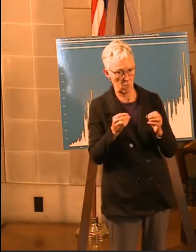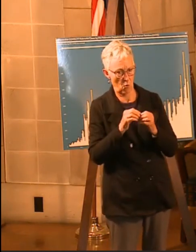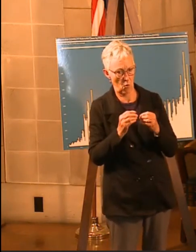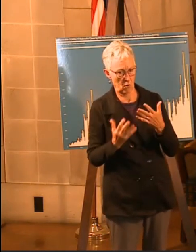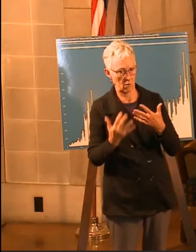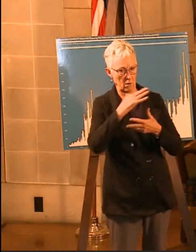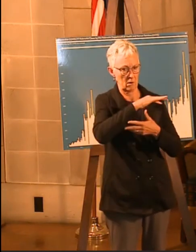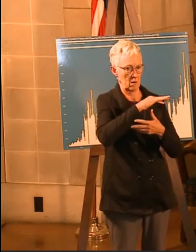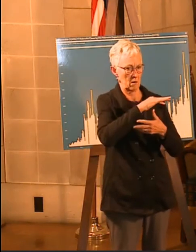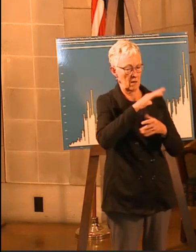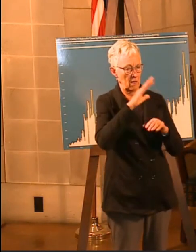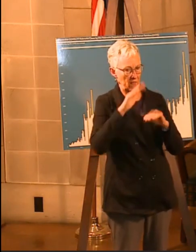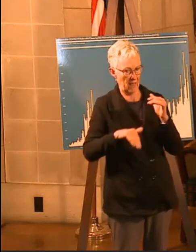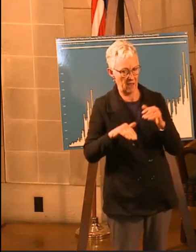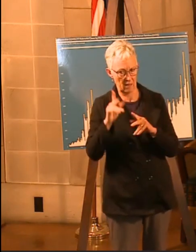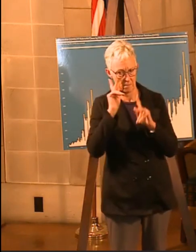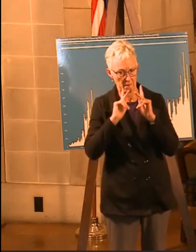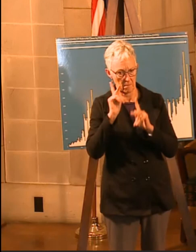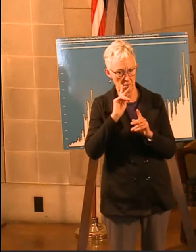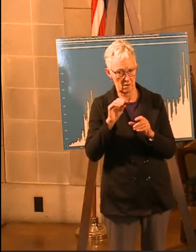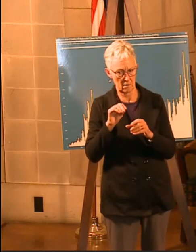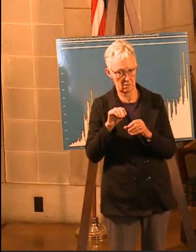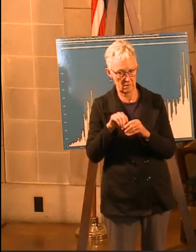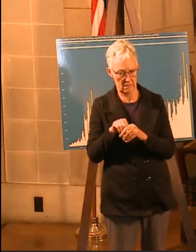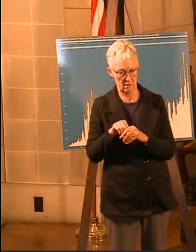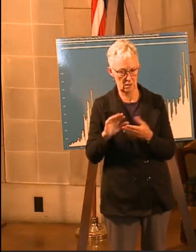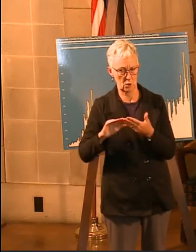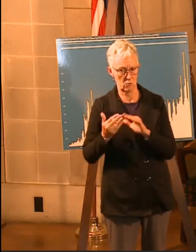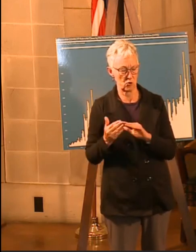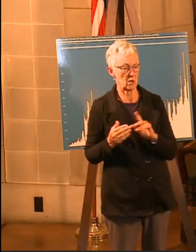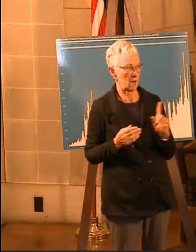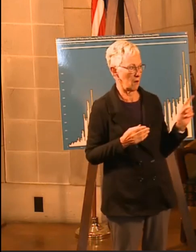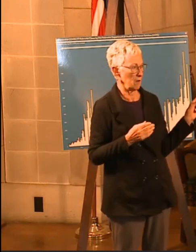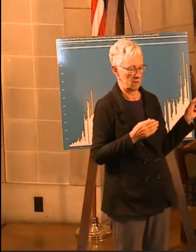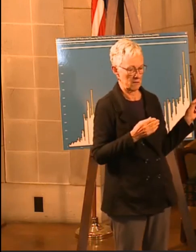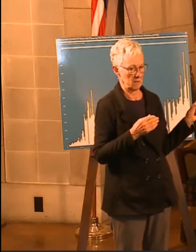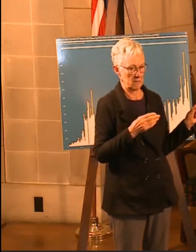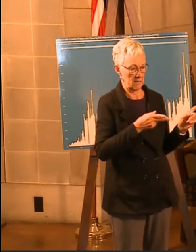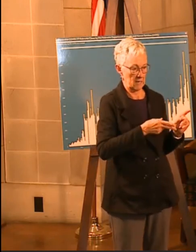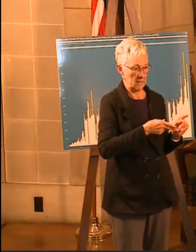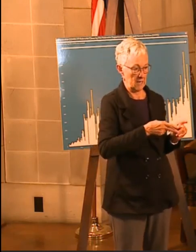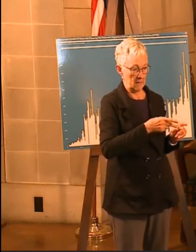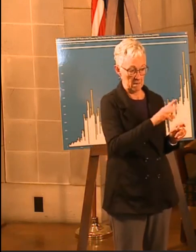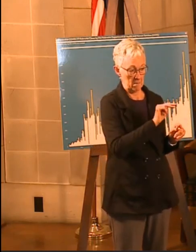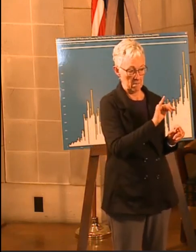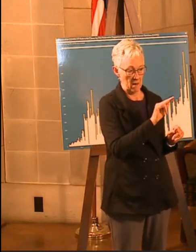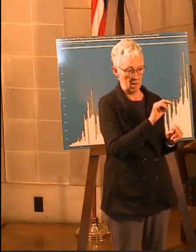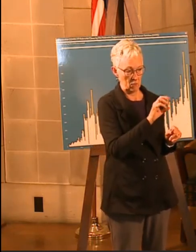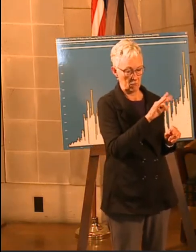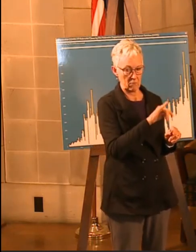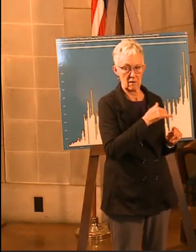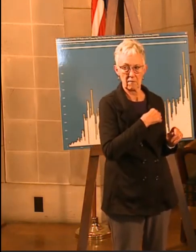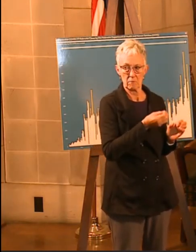higher risk of hospitalizations and of dying. that's why that was factored into that.